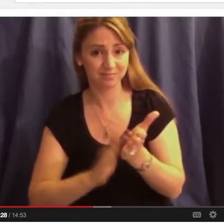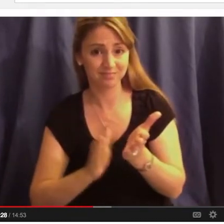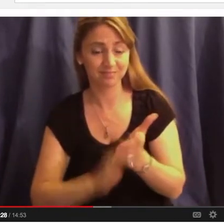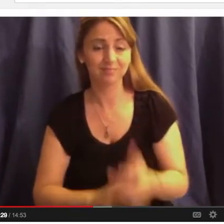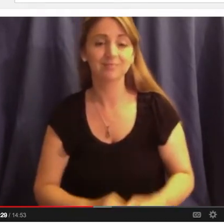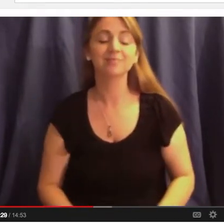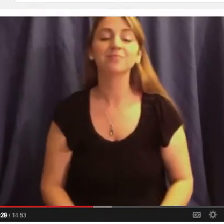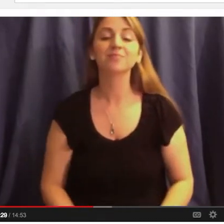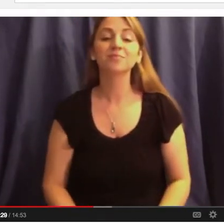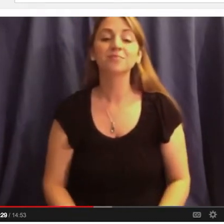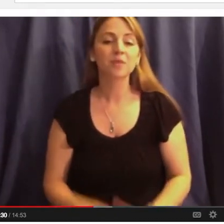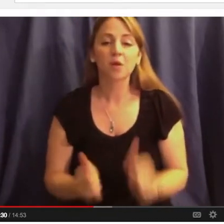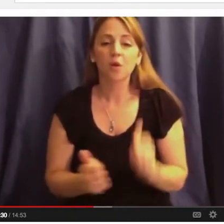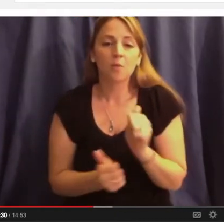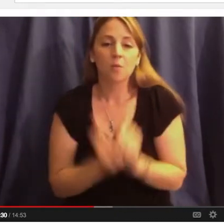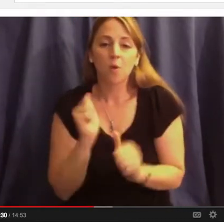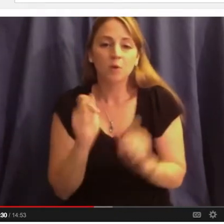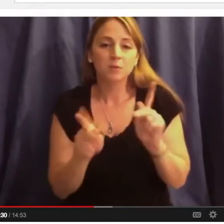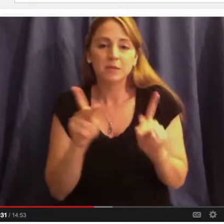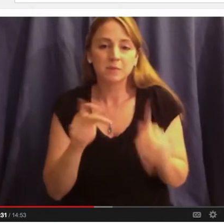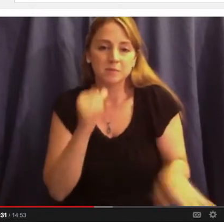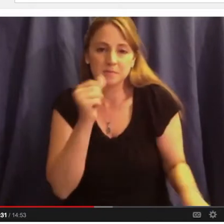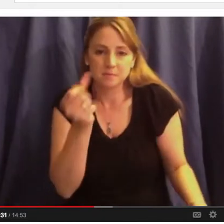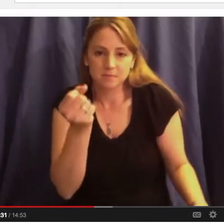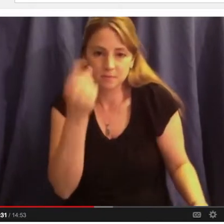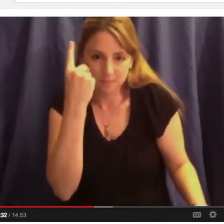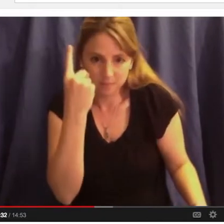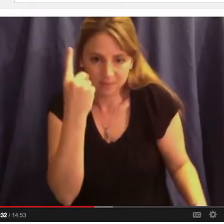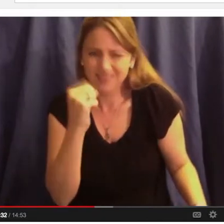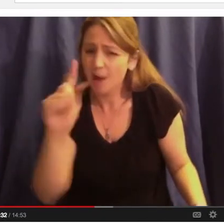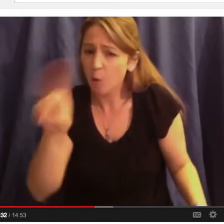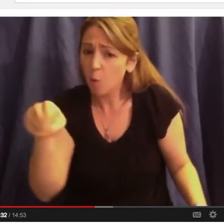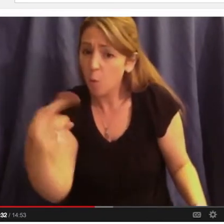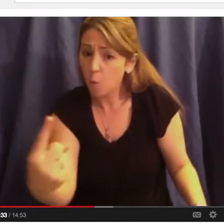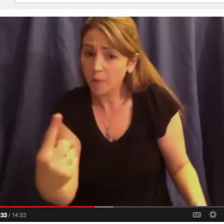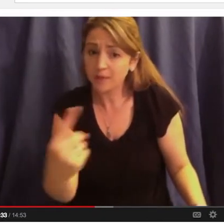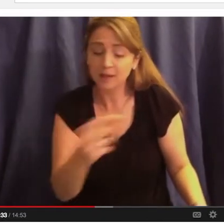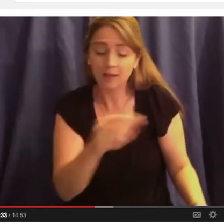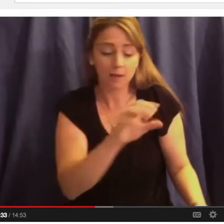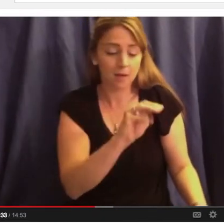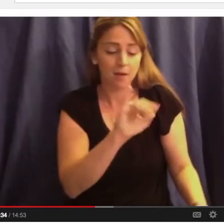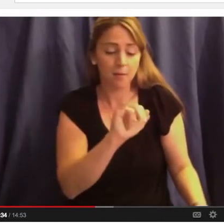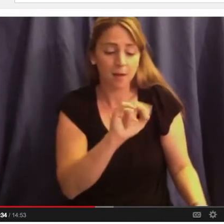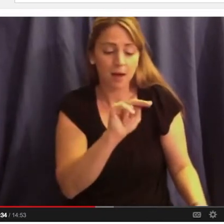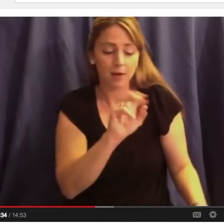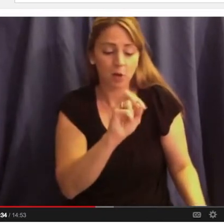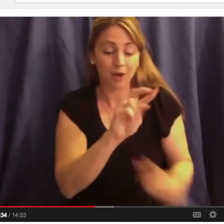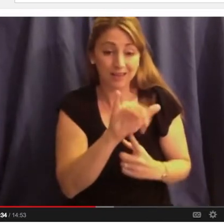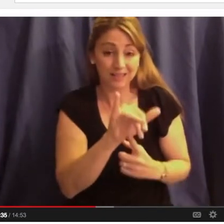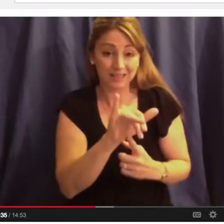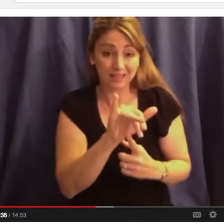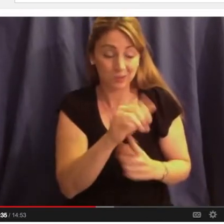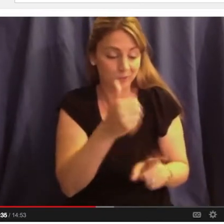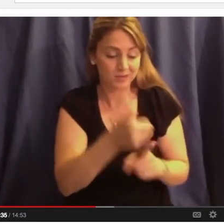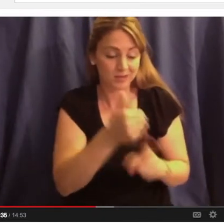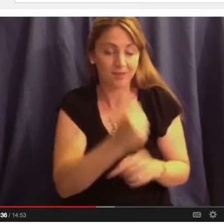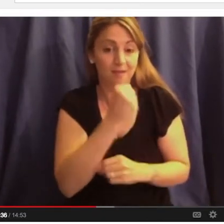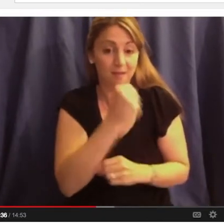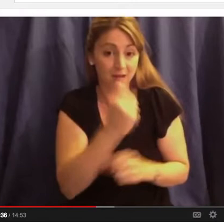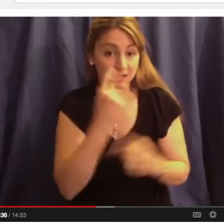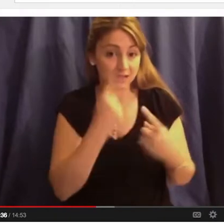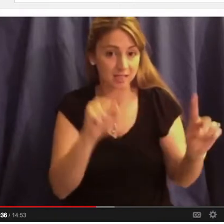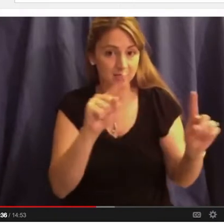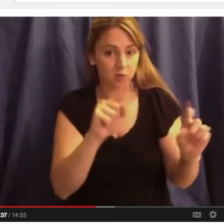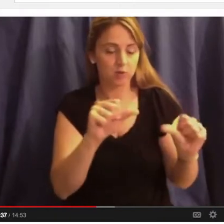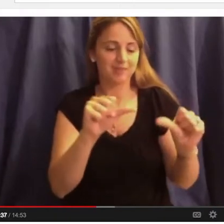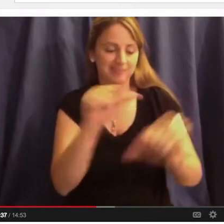You see, most people don't realize that it's not just minorities who don't do well in science and engineering. Quite frankly, you're talking